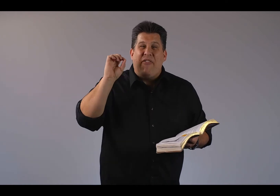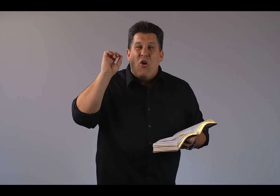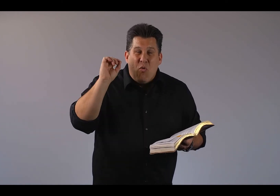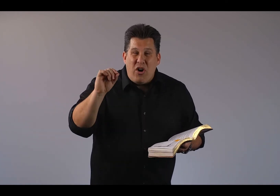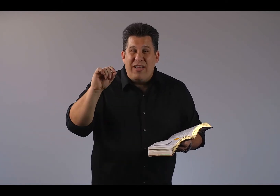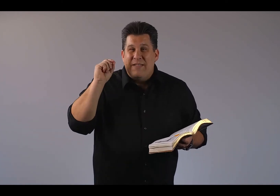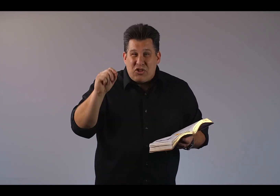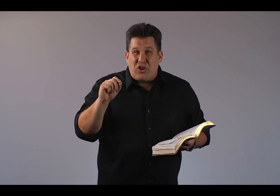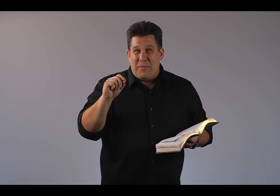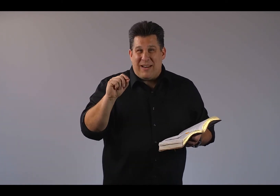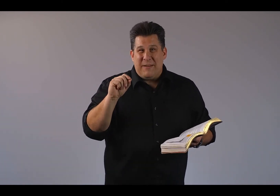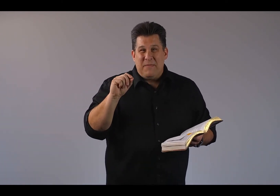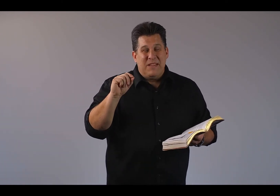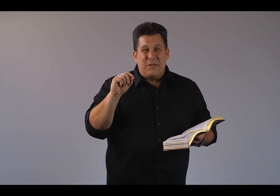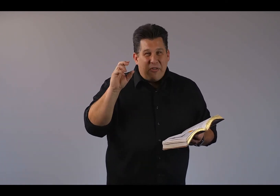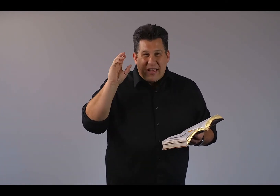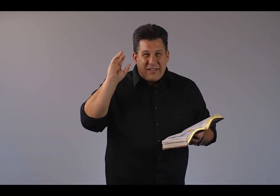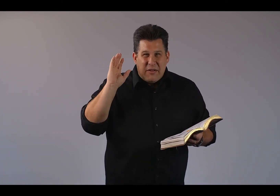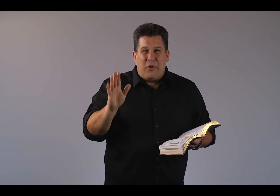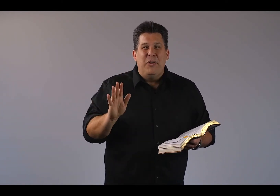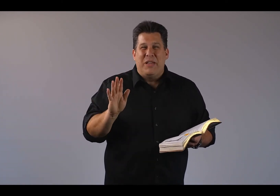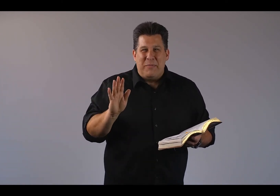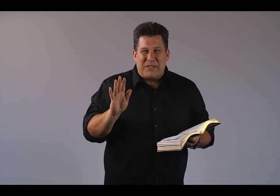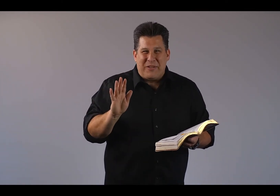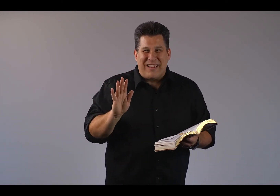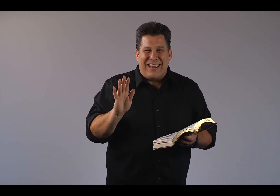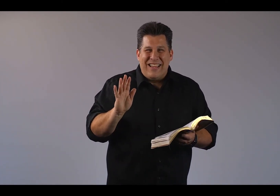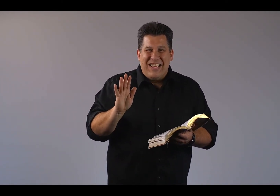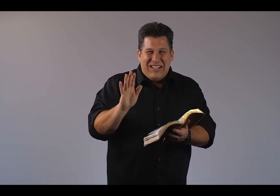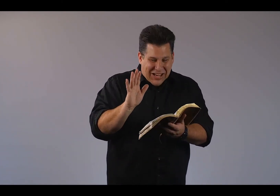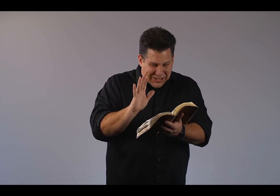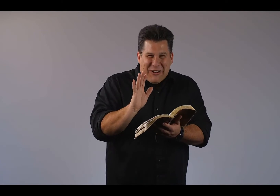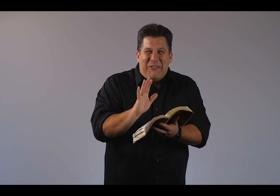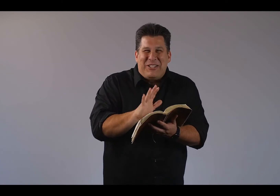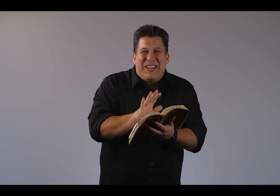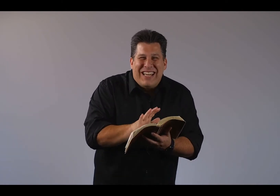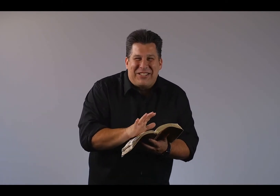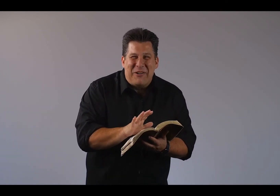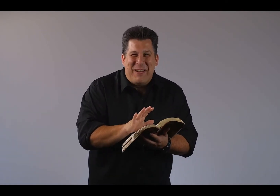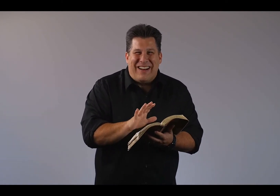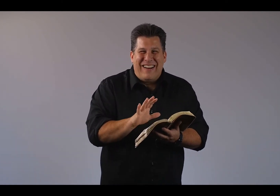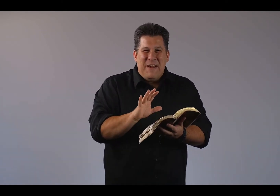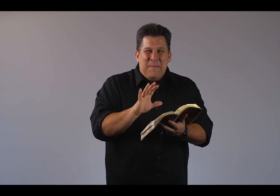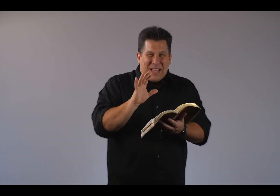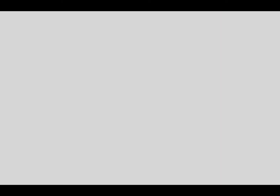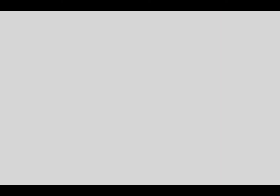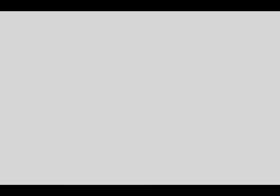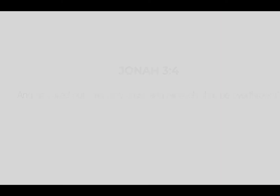-word sermon. Some of you are like, if only we could be so lucky. So I you to look at his sermon here. It's in verse four.